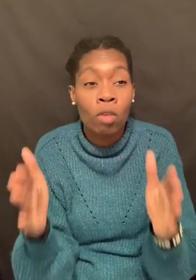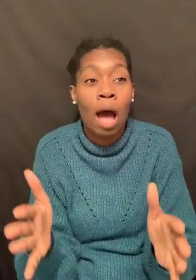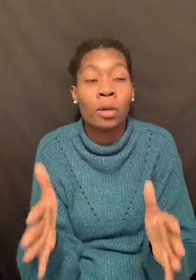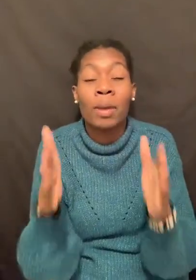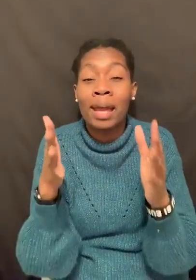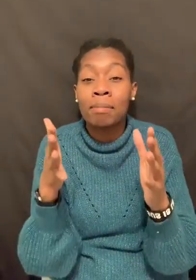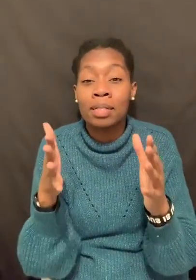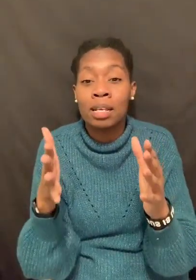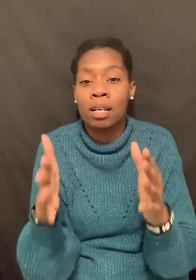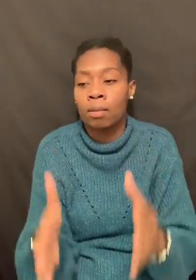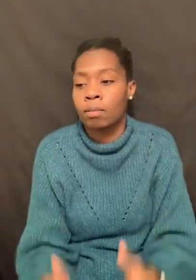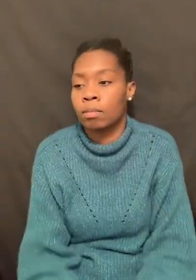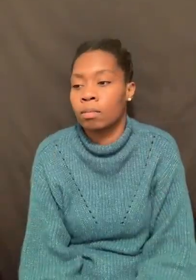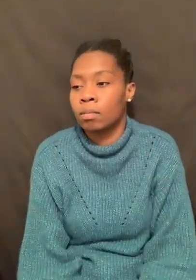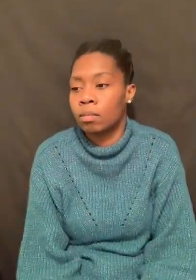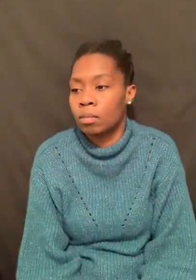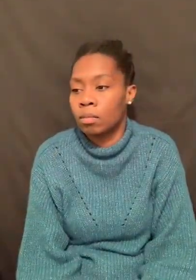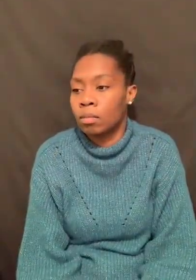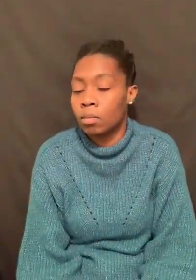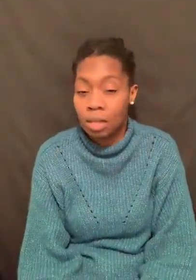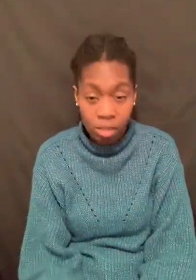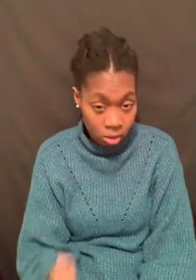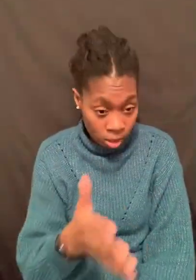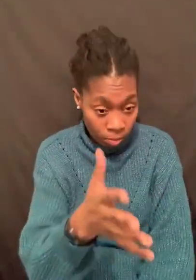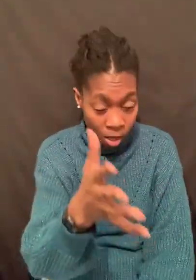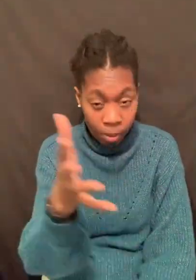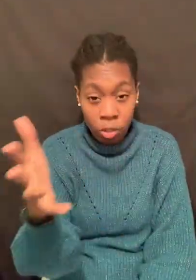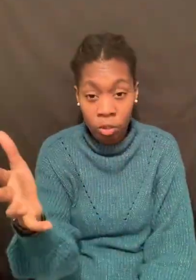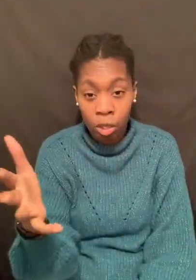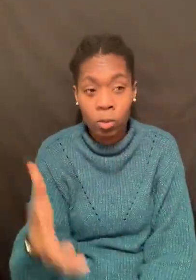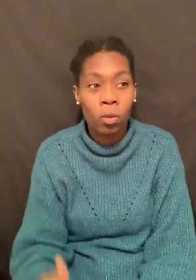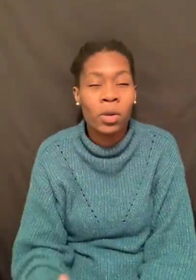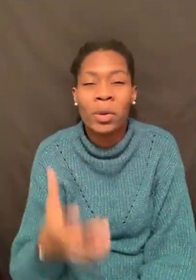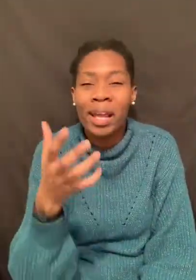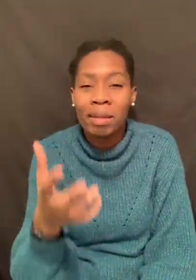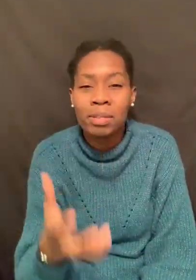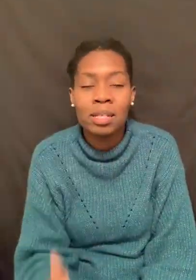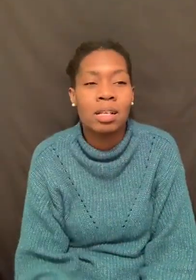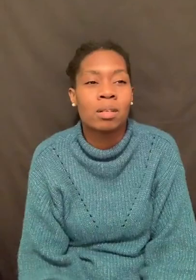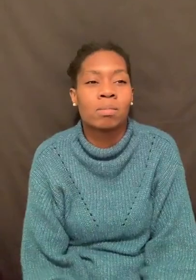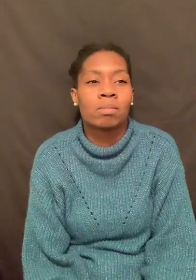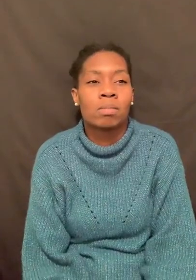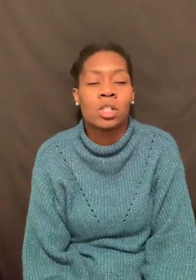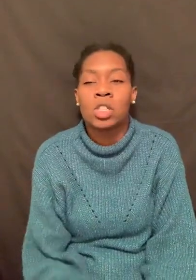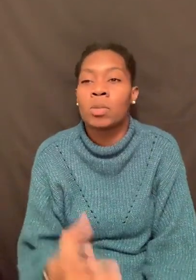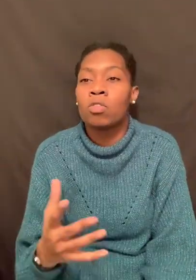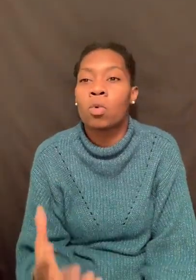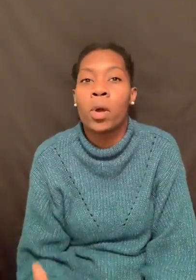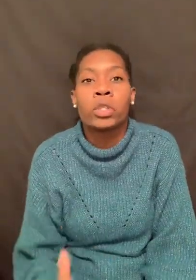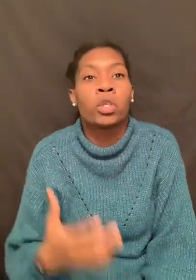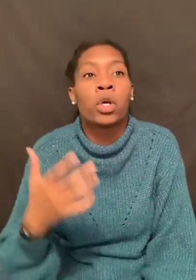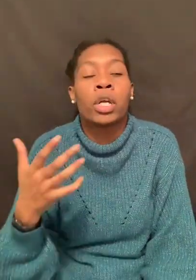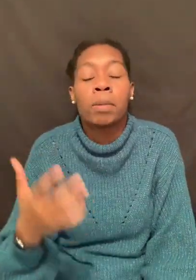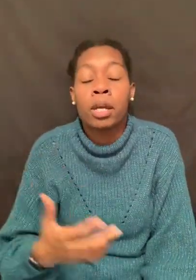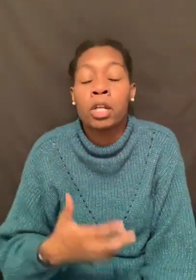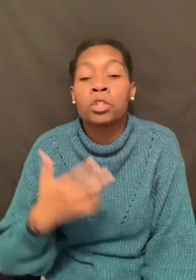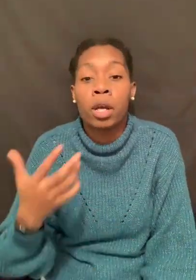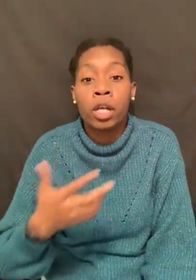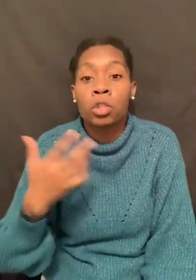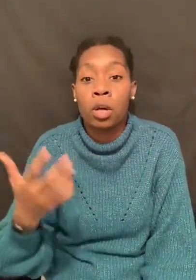value. Empty. And that's part of being drunk with the Lord. You're empty. There's so many voids. You're going to keep getting drunk and